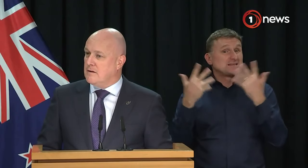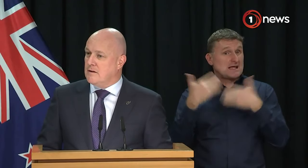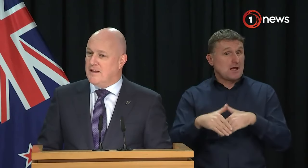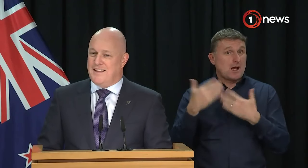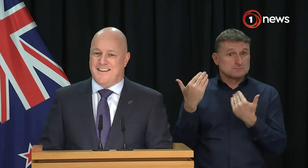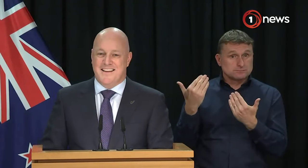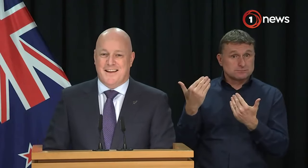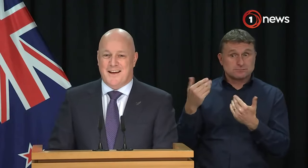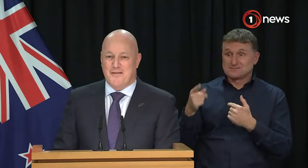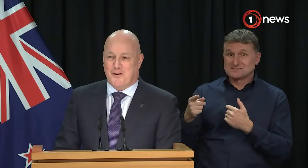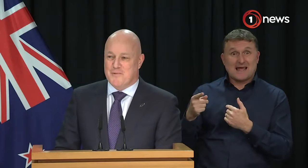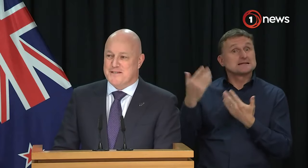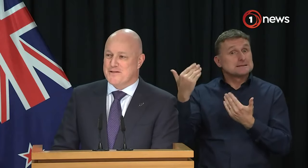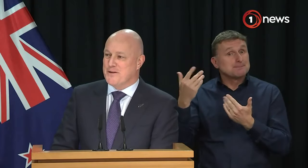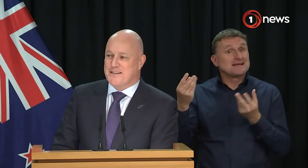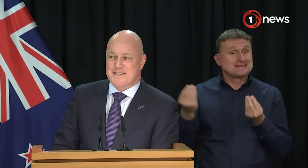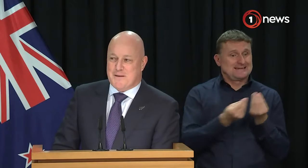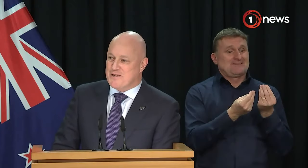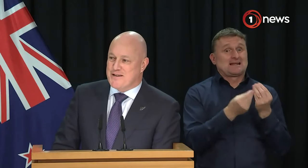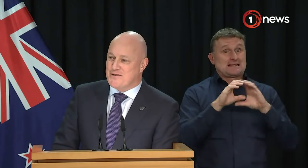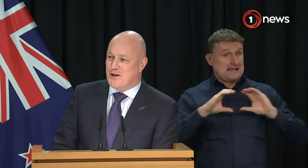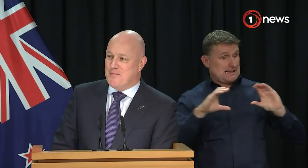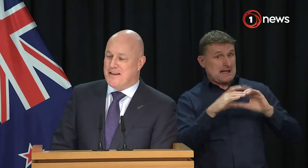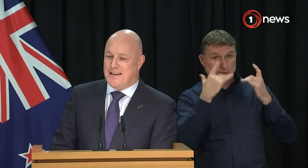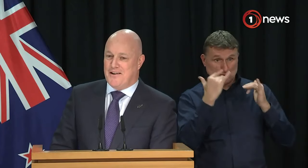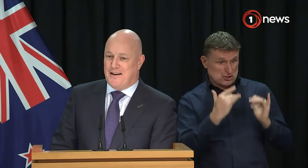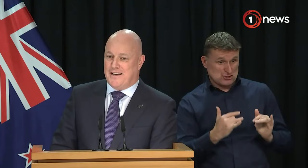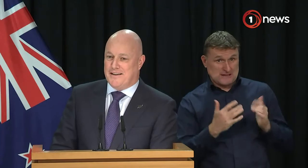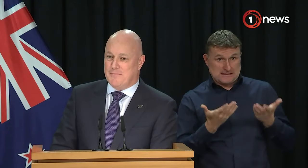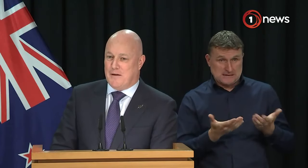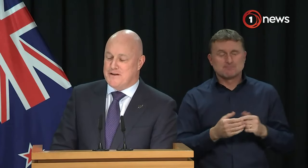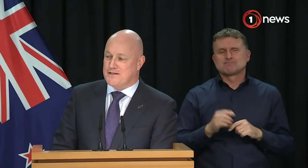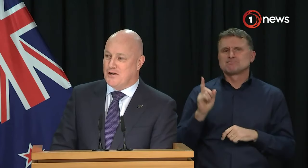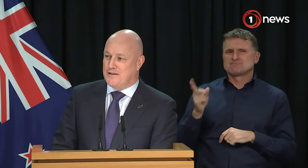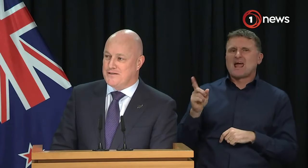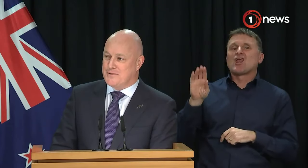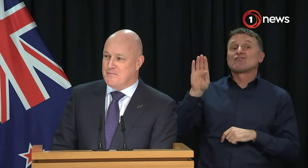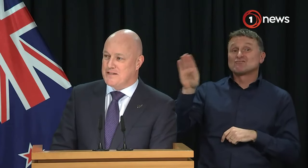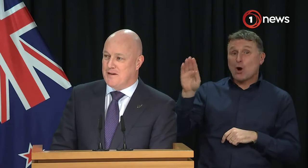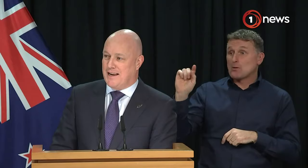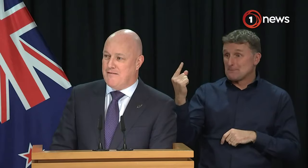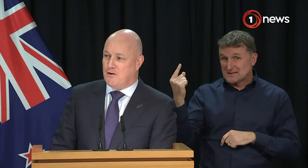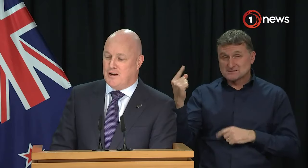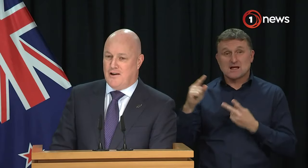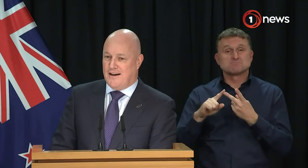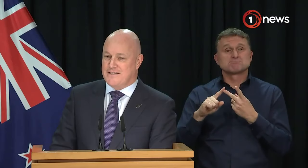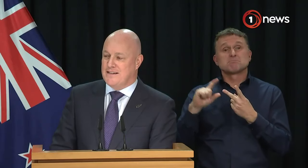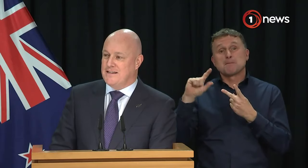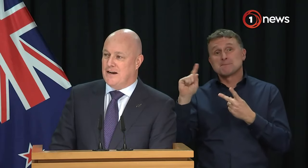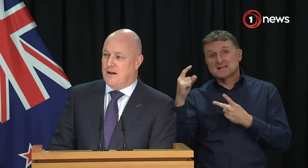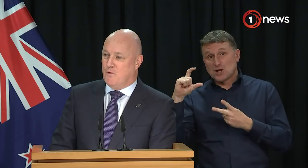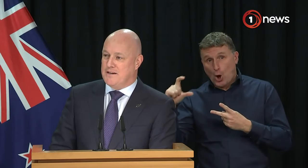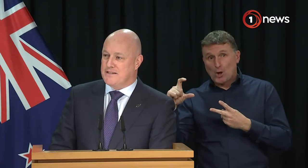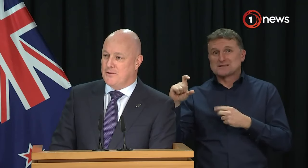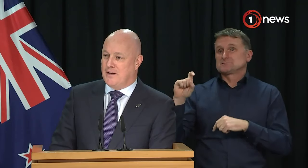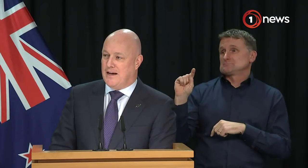Gone through Cabinet? The Foreign Minister is doing an exceptionally good job, and he and I, and Minister Collins, and also Minister Maclay are very aligned